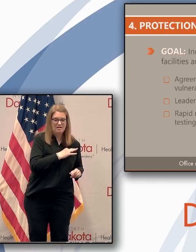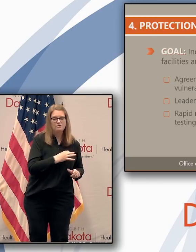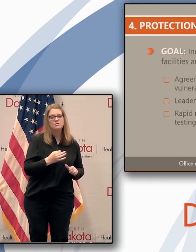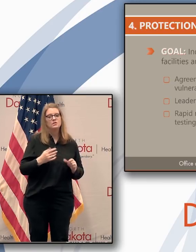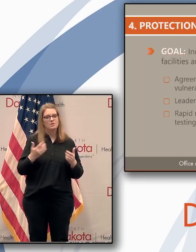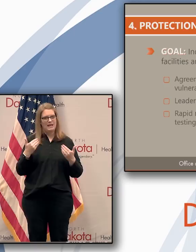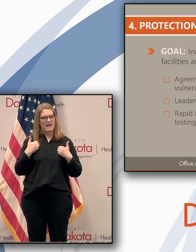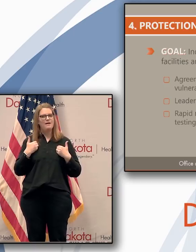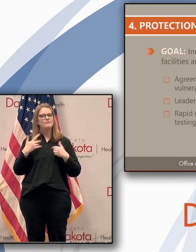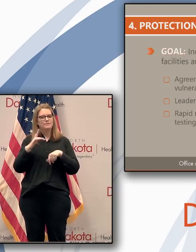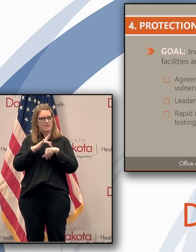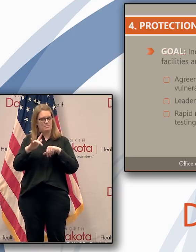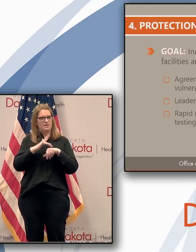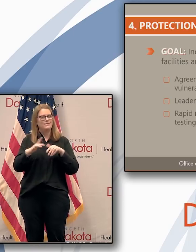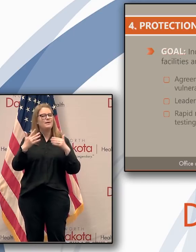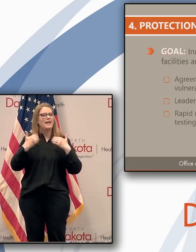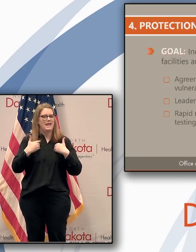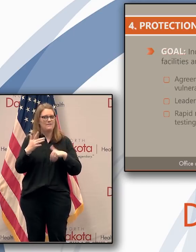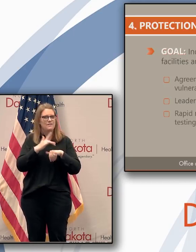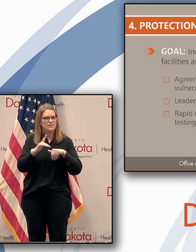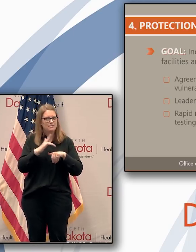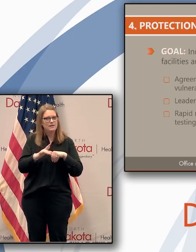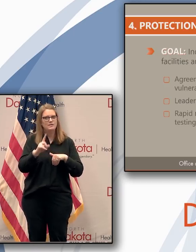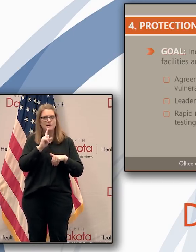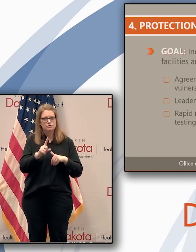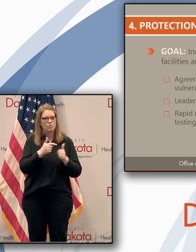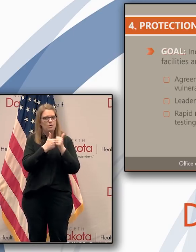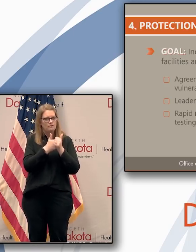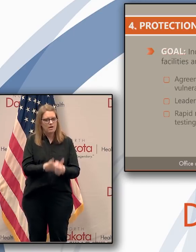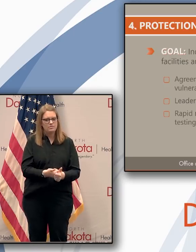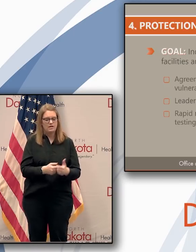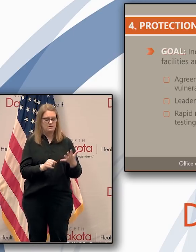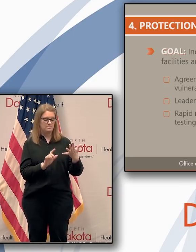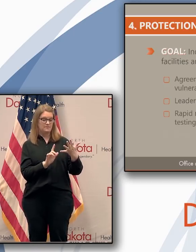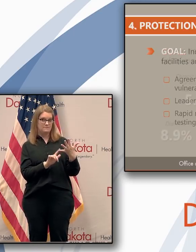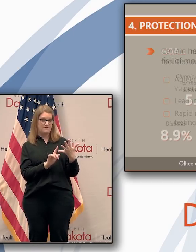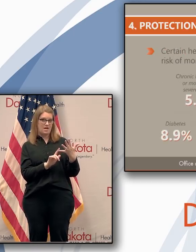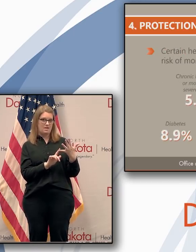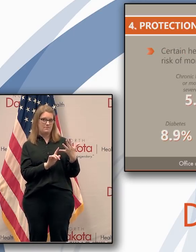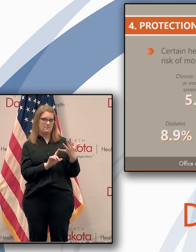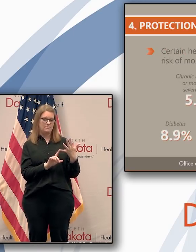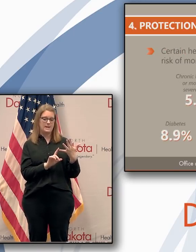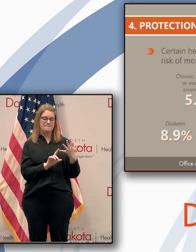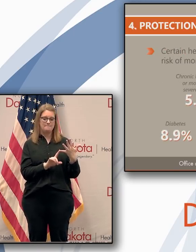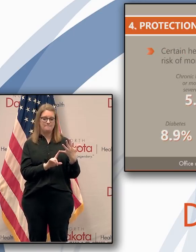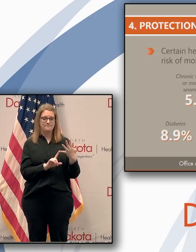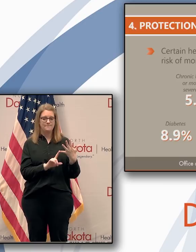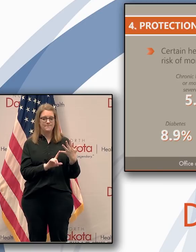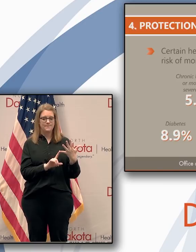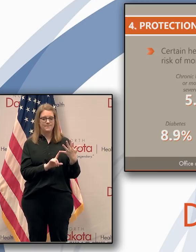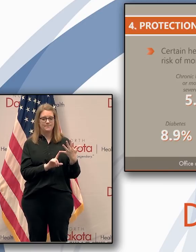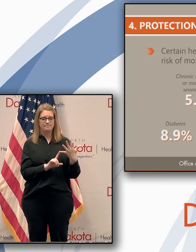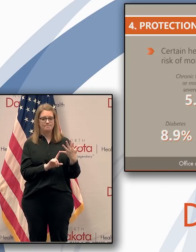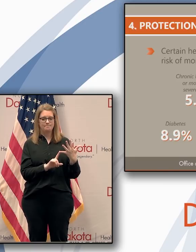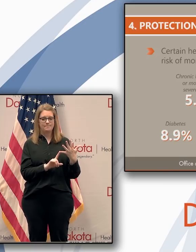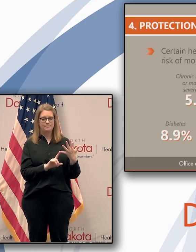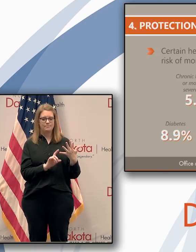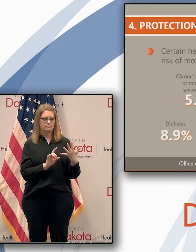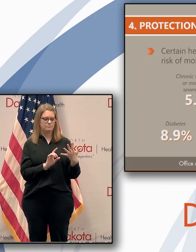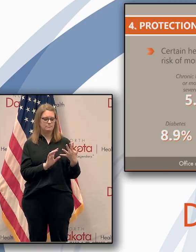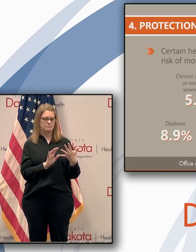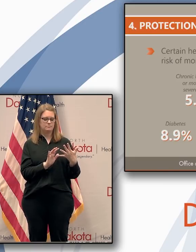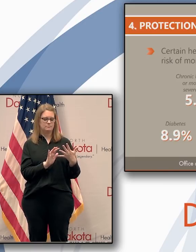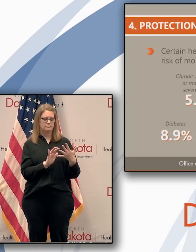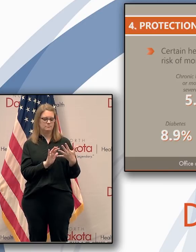do this. And now we're making sure that we're executing against that. Number five on the list, or I guess number four on